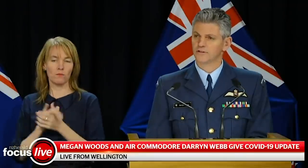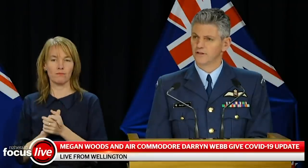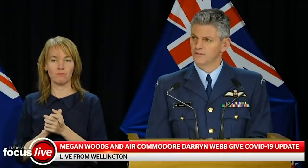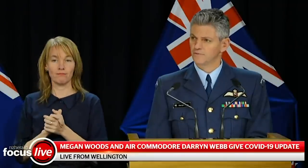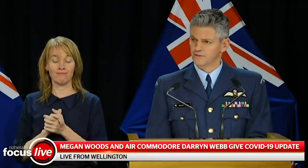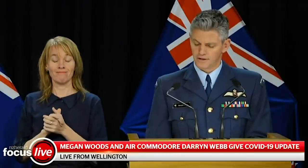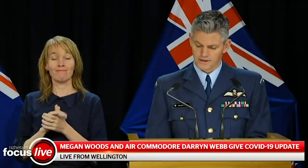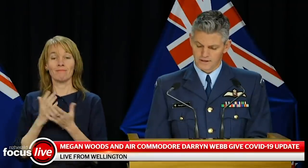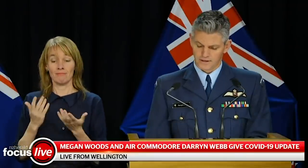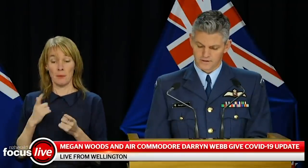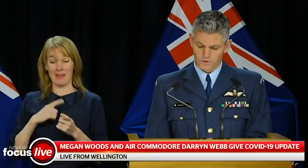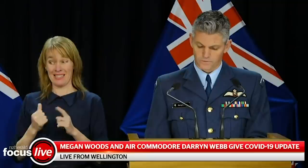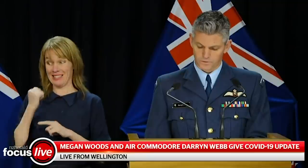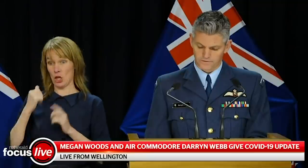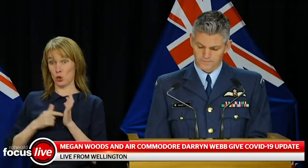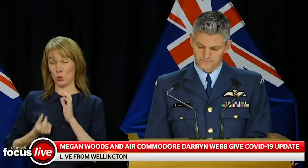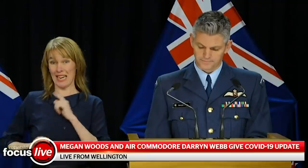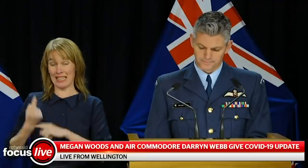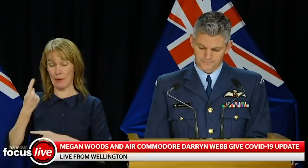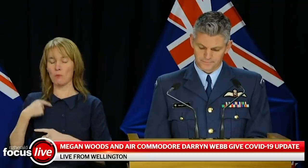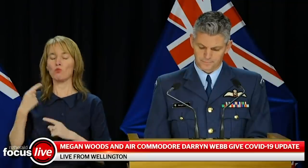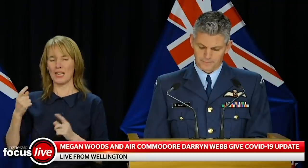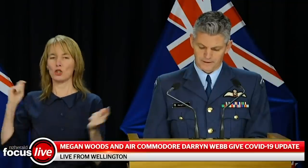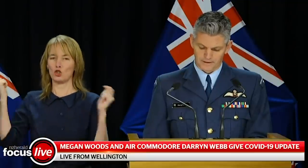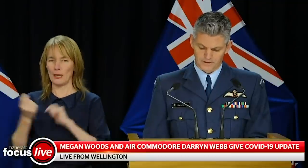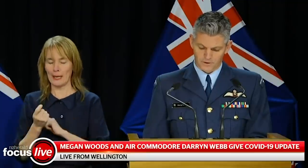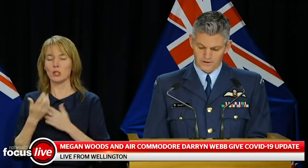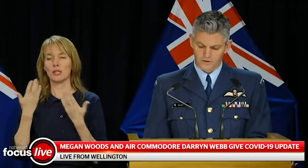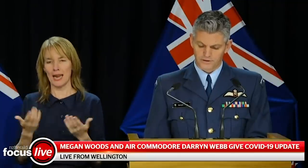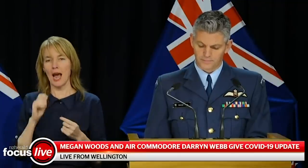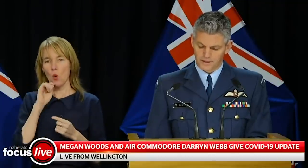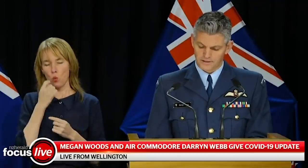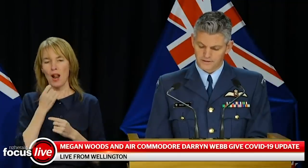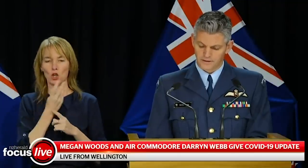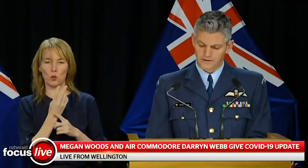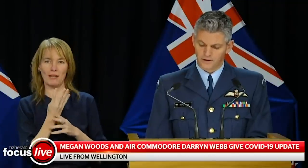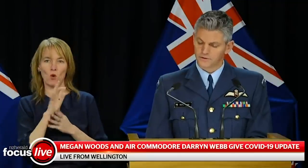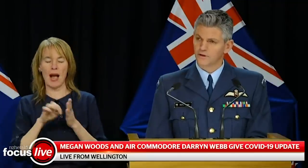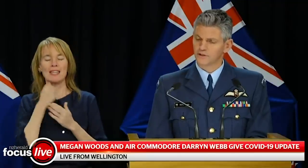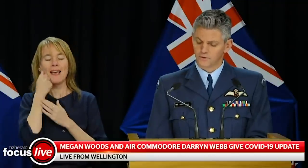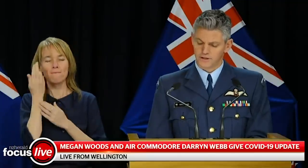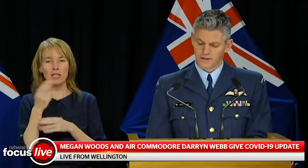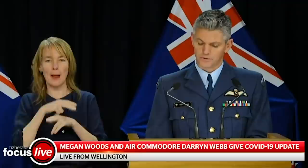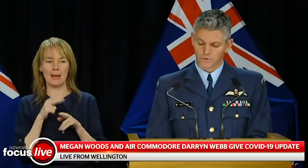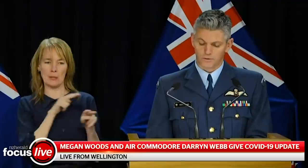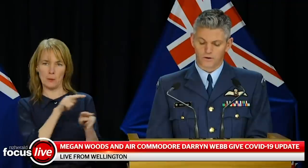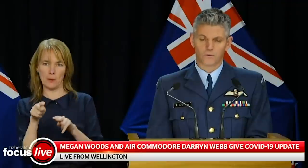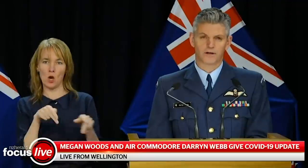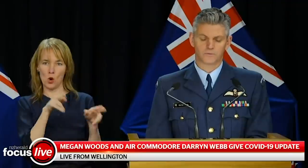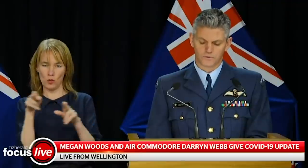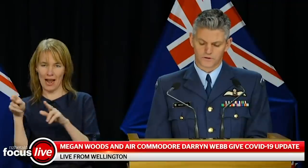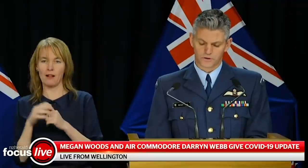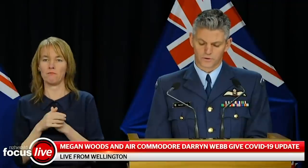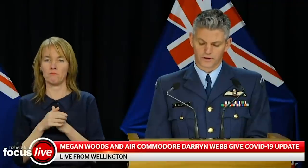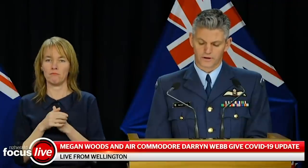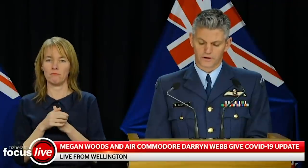managed isolation facility 24-7. Integrating the New Zealand police into the on-site security teams will go a